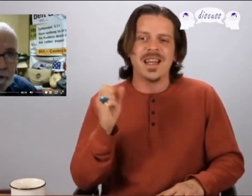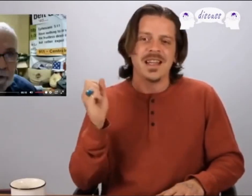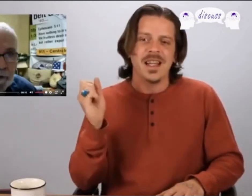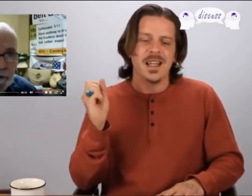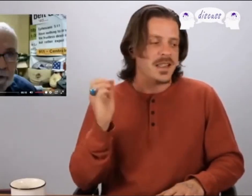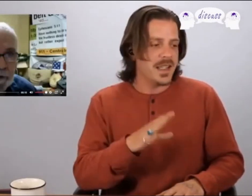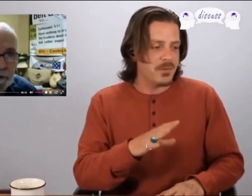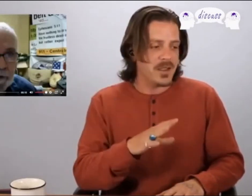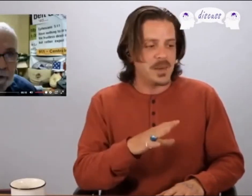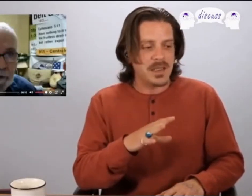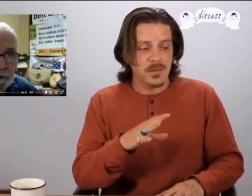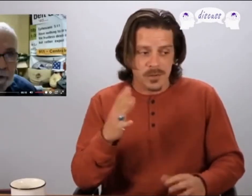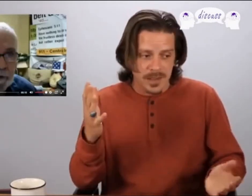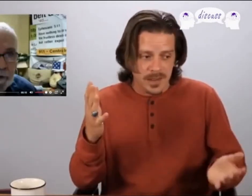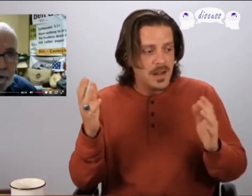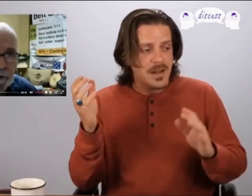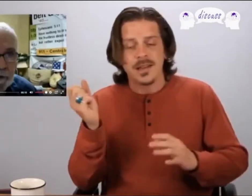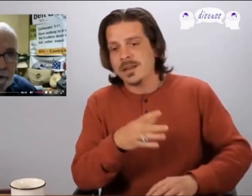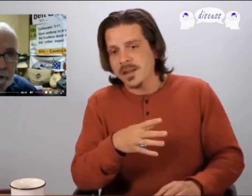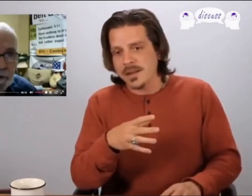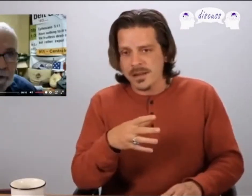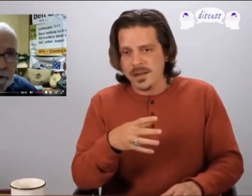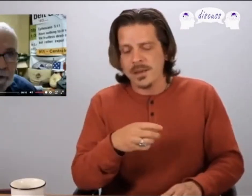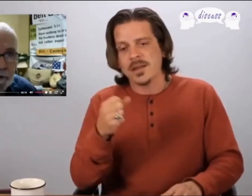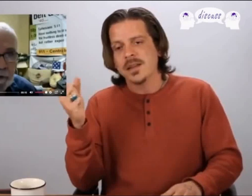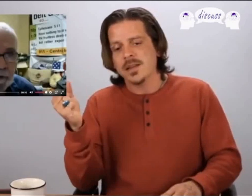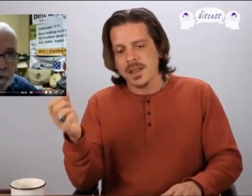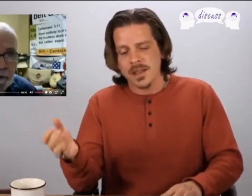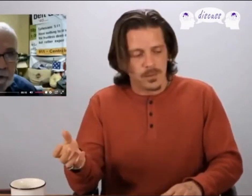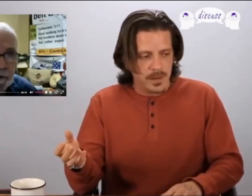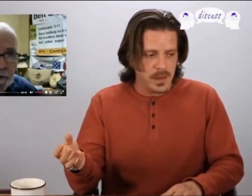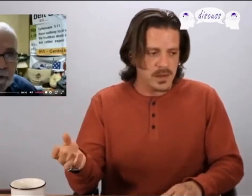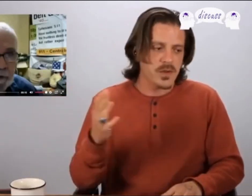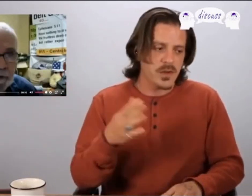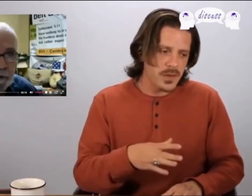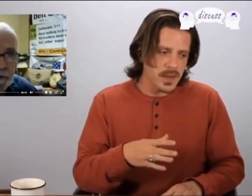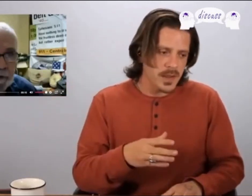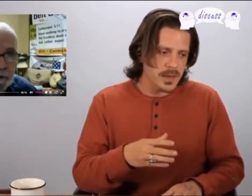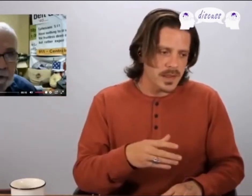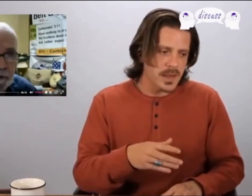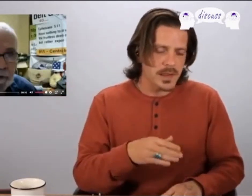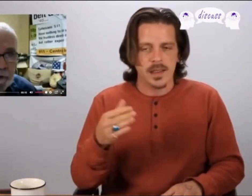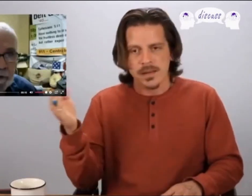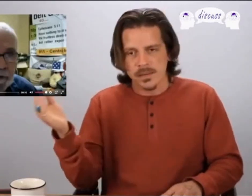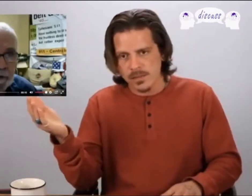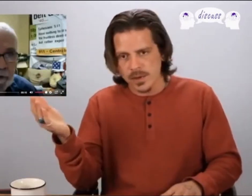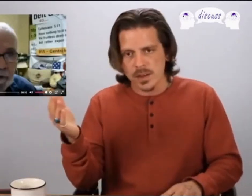that and again with sphincter boy that's what he's talking about there he's making a reference to Cynthia's son but she